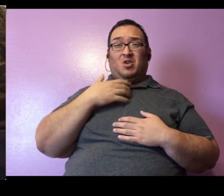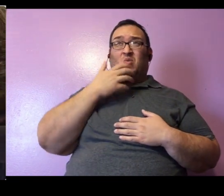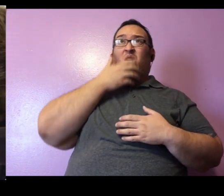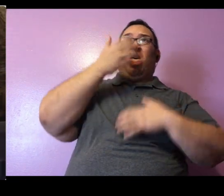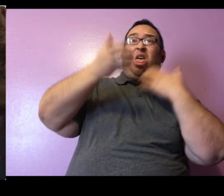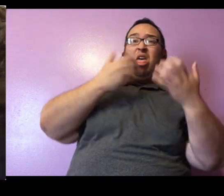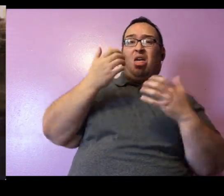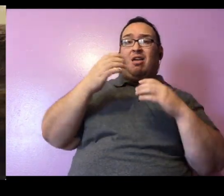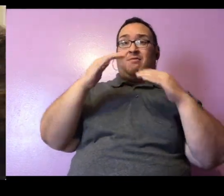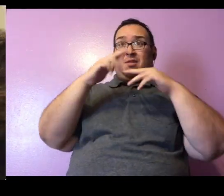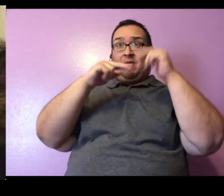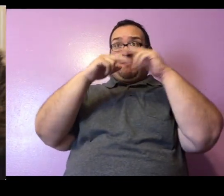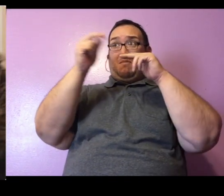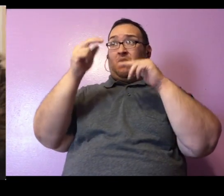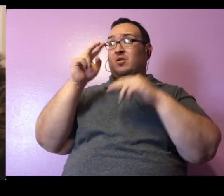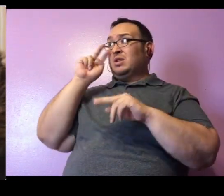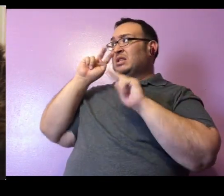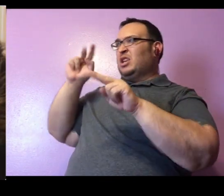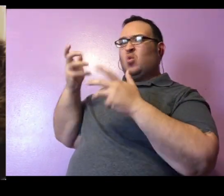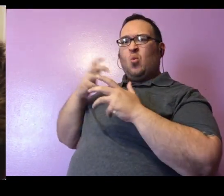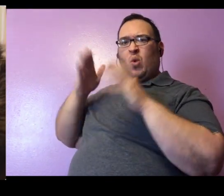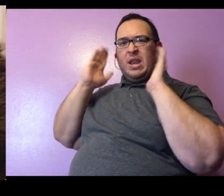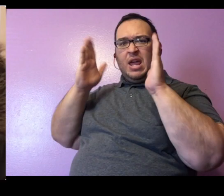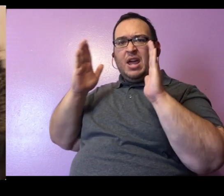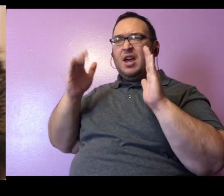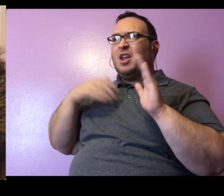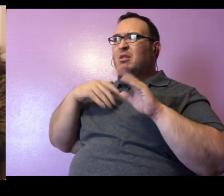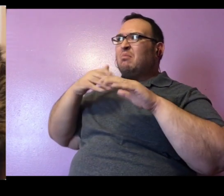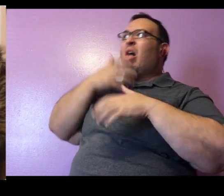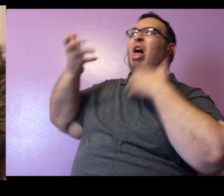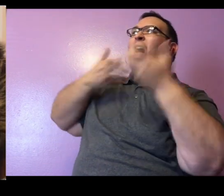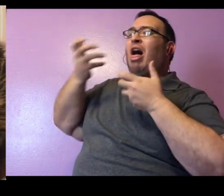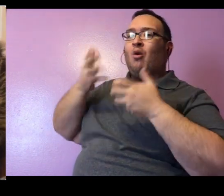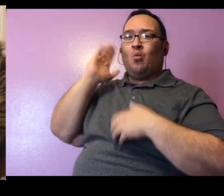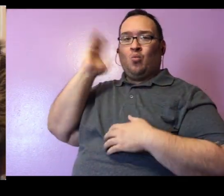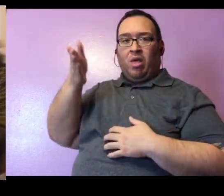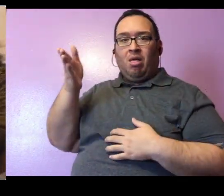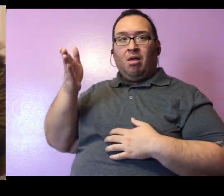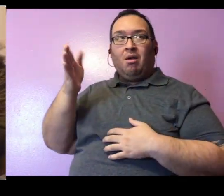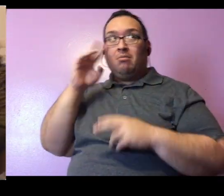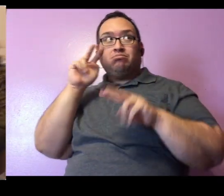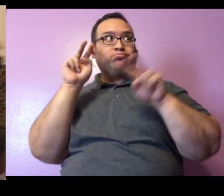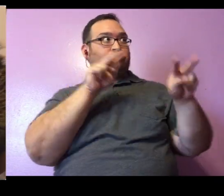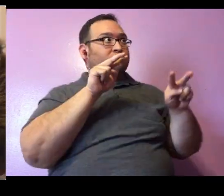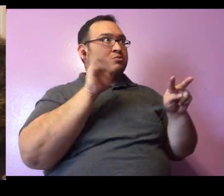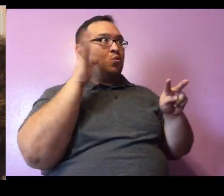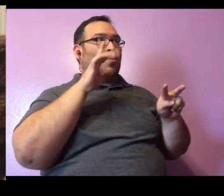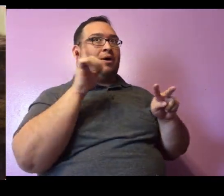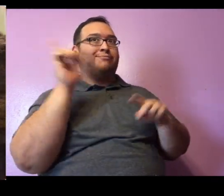and if we walk in the building and she wants our attention, she will let us know by yelling to us and calling to us.